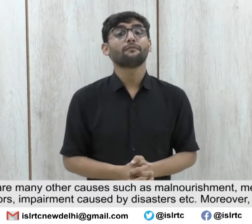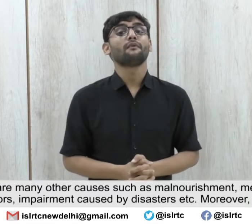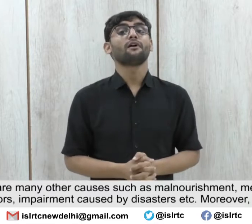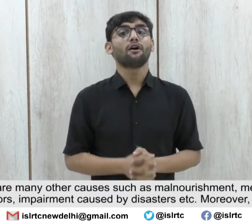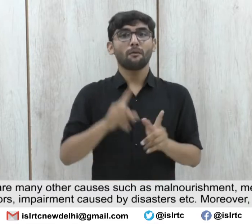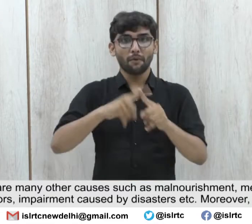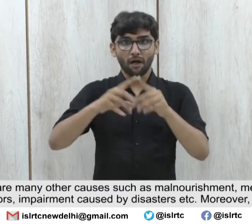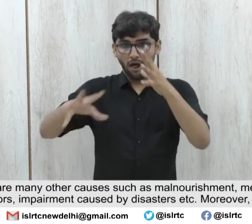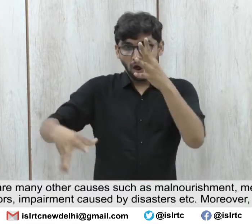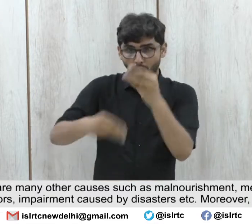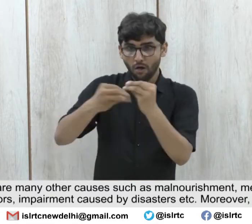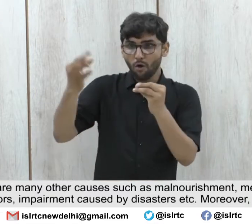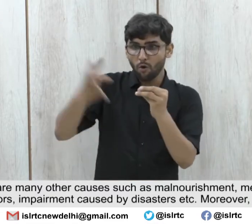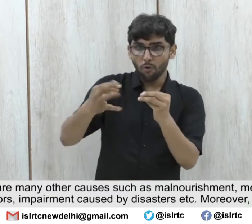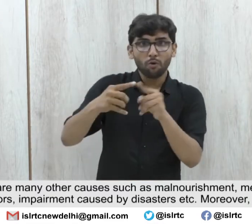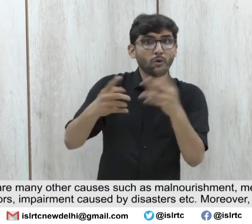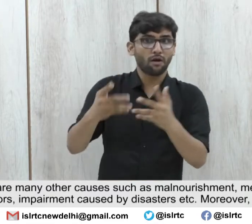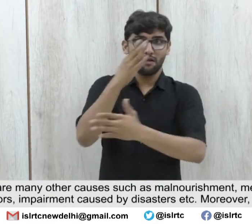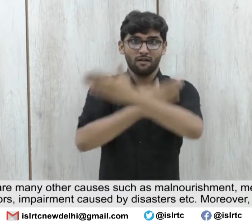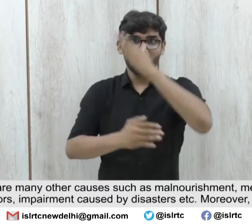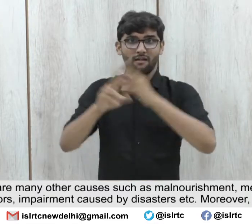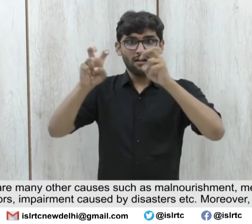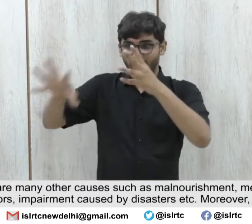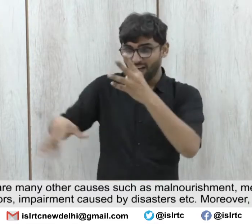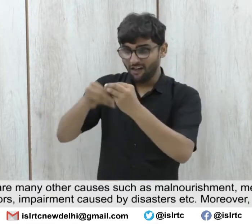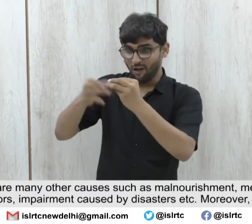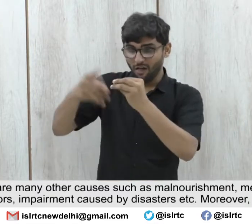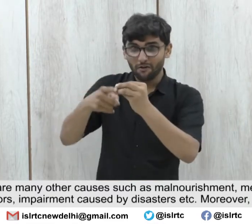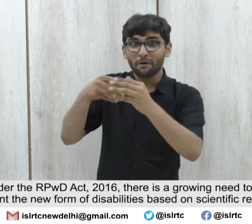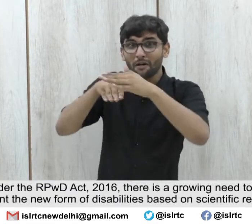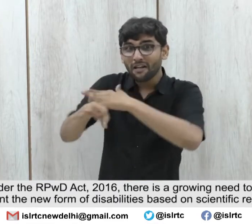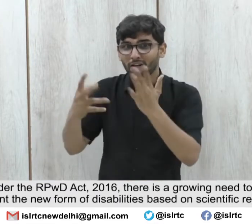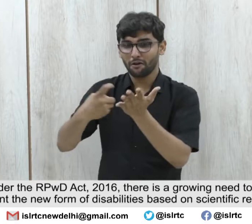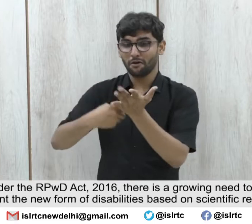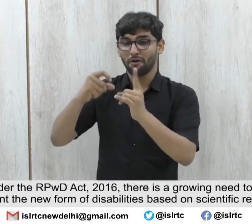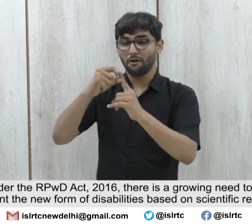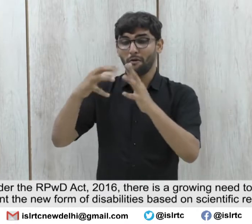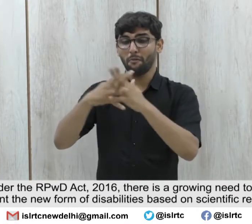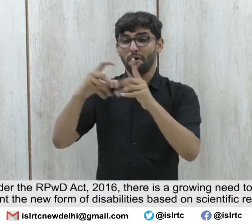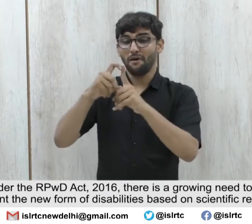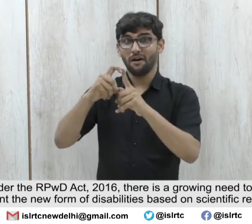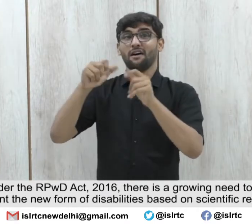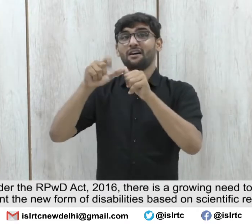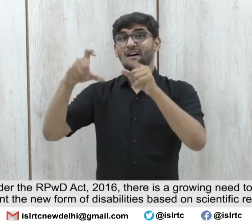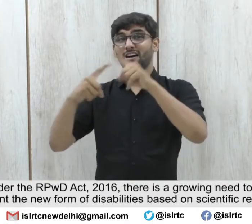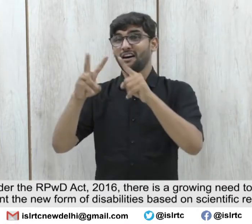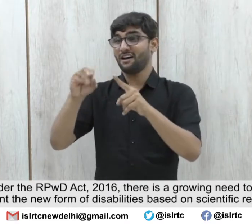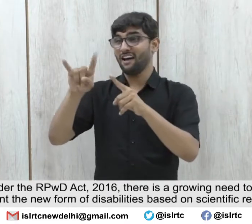Moreover, with the addition of new disabilities under the RPWD Act